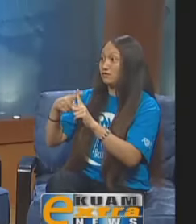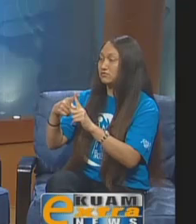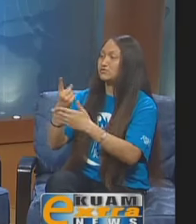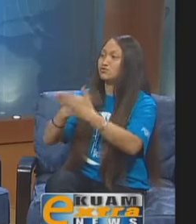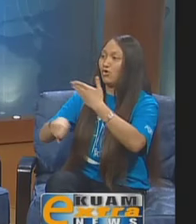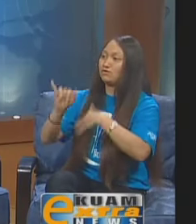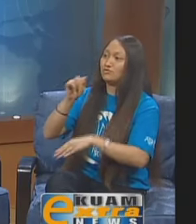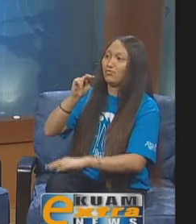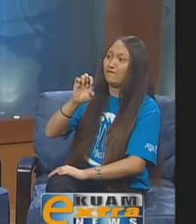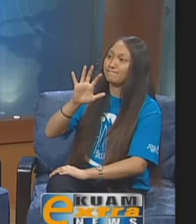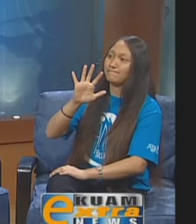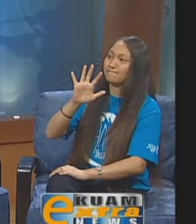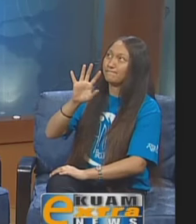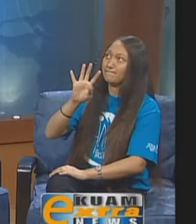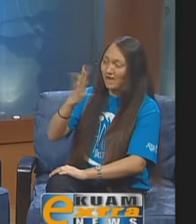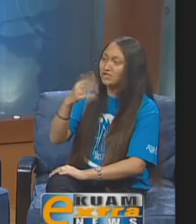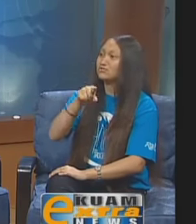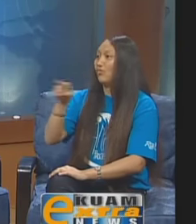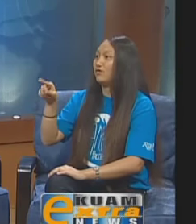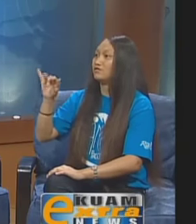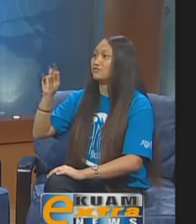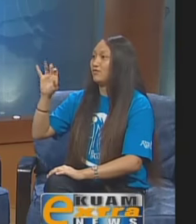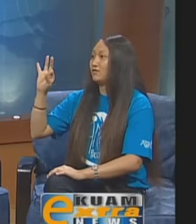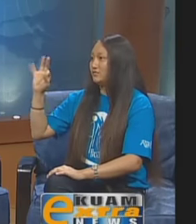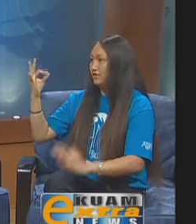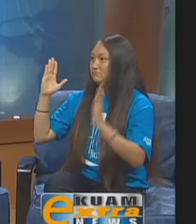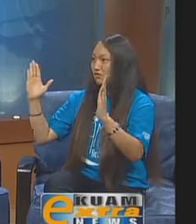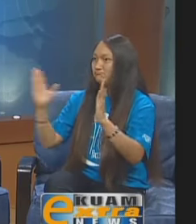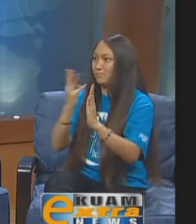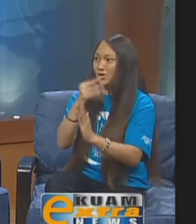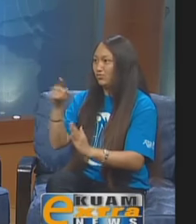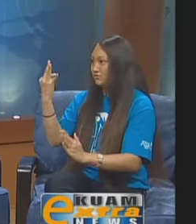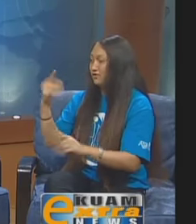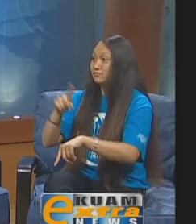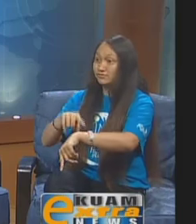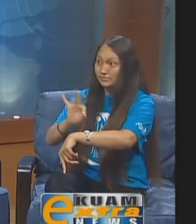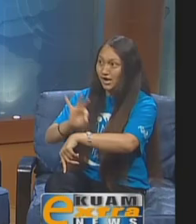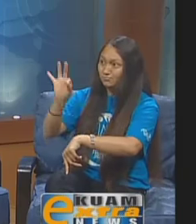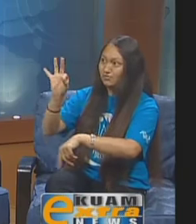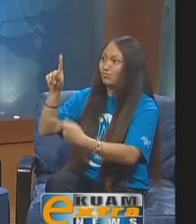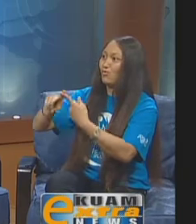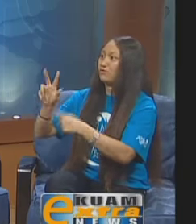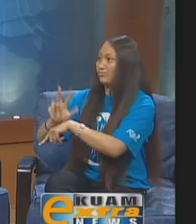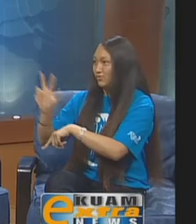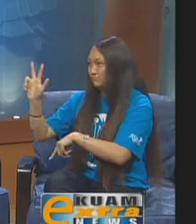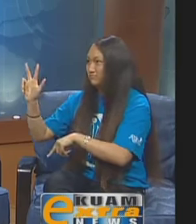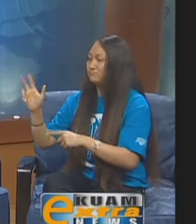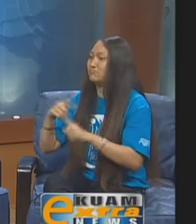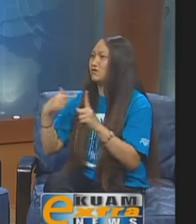So we start next week, June 5th through the 9th. And we do it Monday through Friday, 9 to 3 o'clock